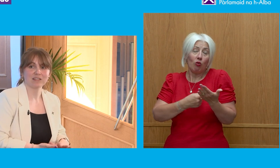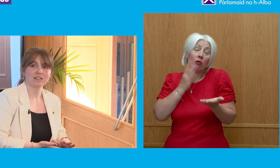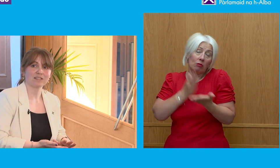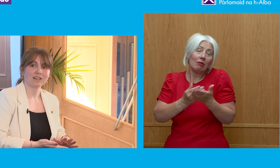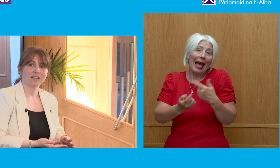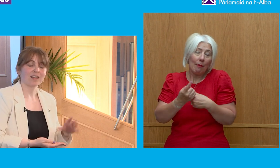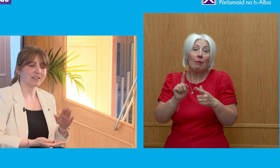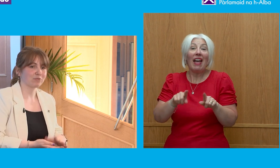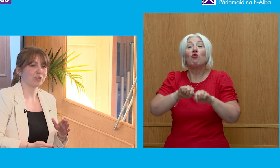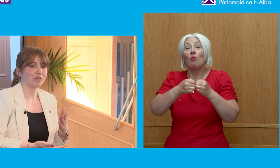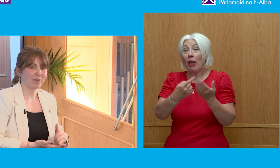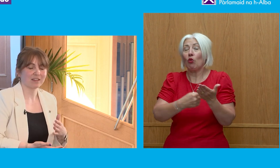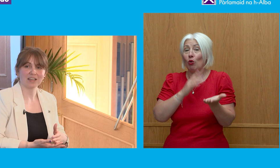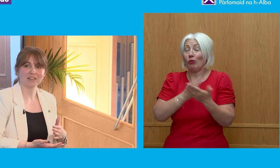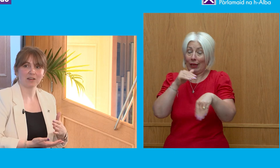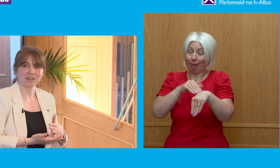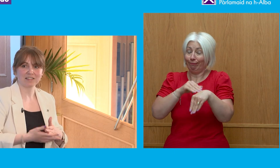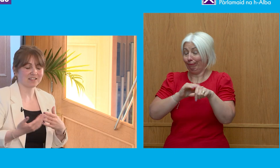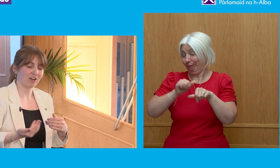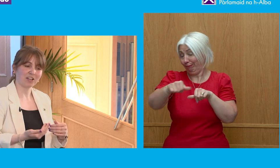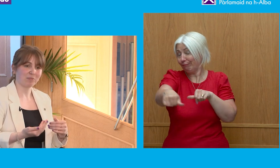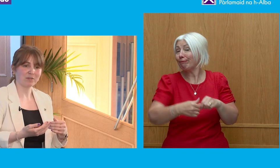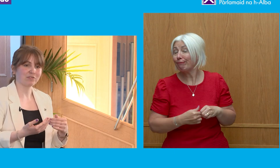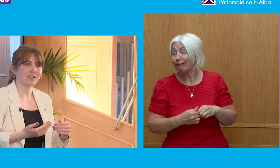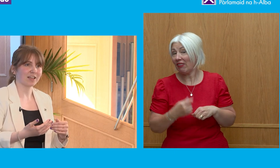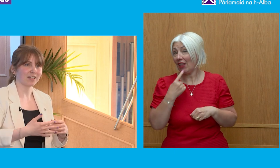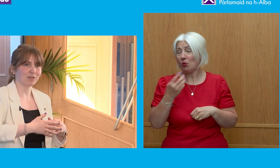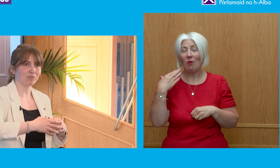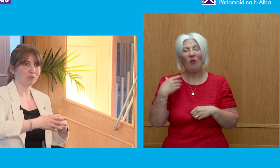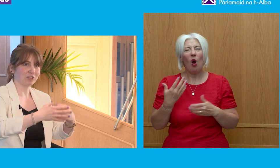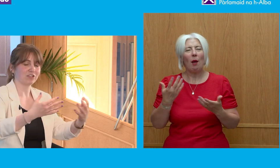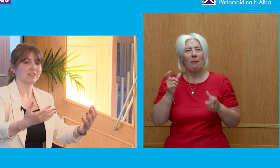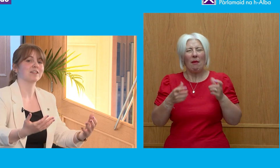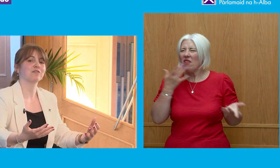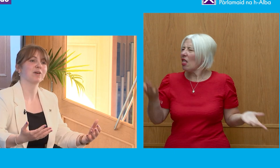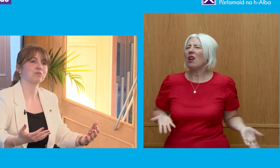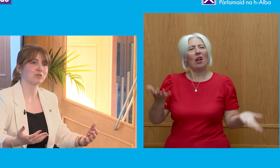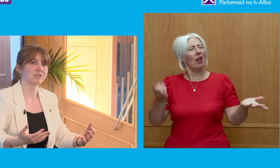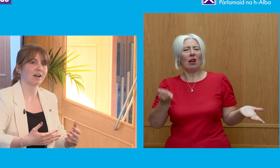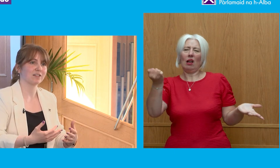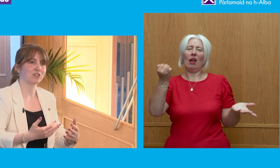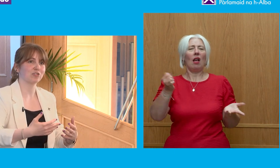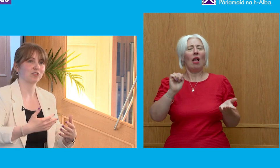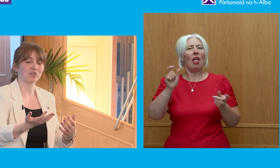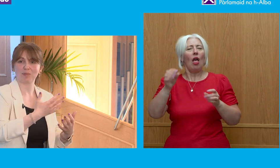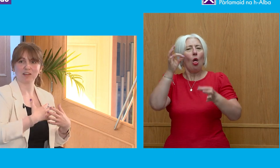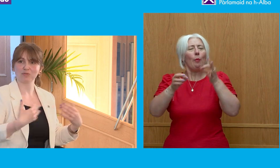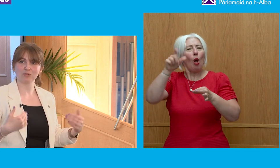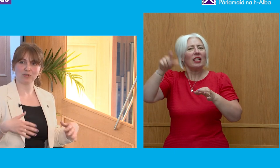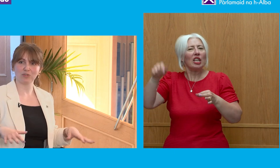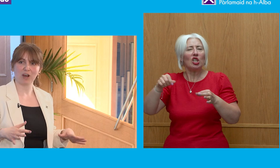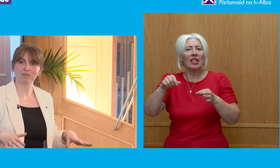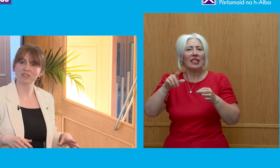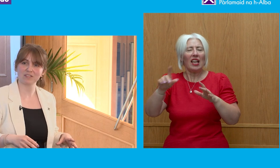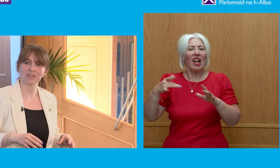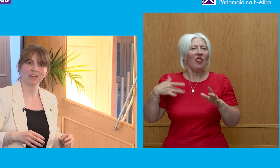consequences. That is one of the big things that, as I said earlier, people feel like politicians live by rules that don't apply to